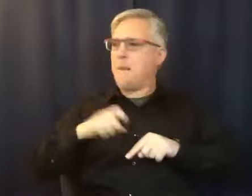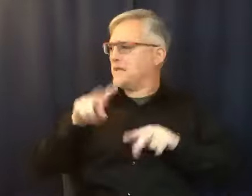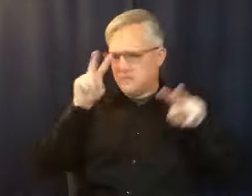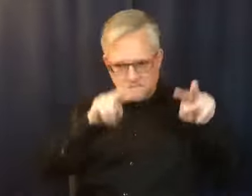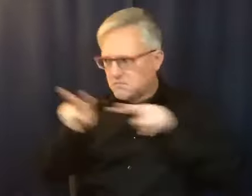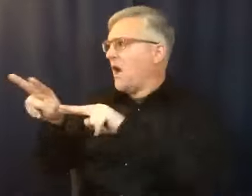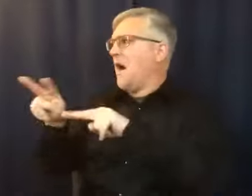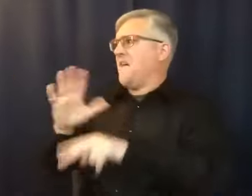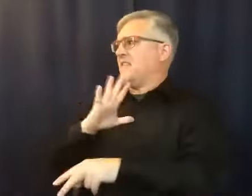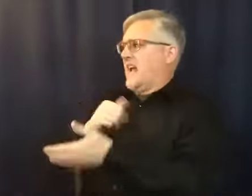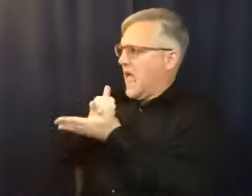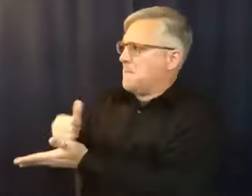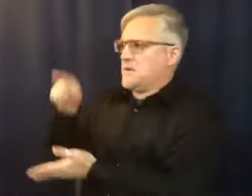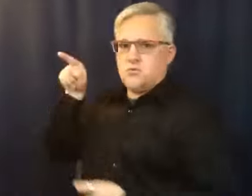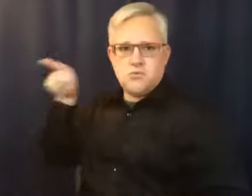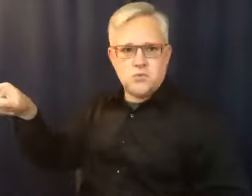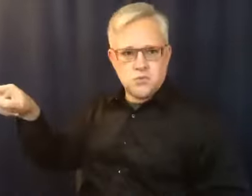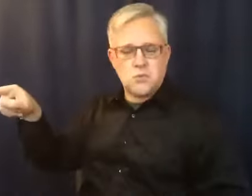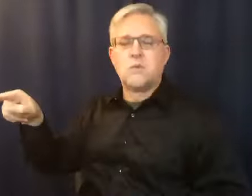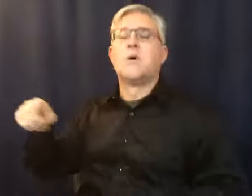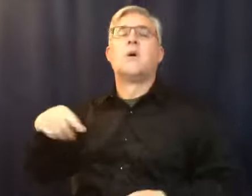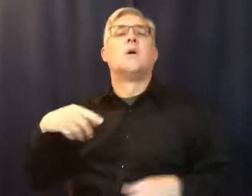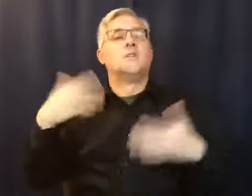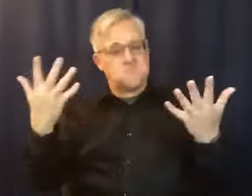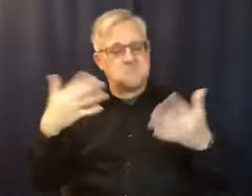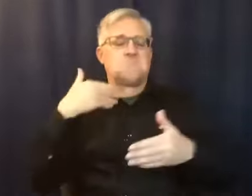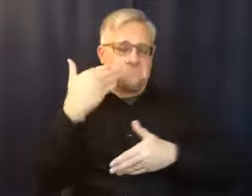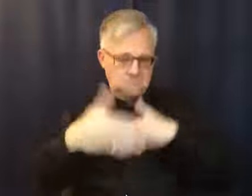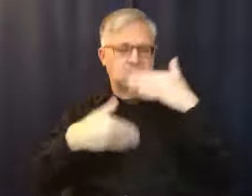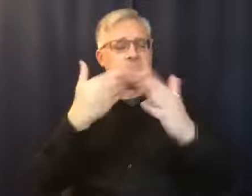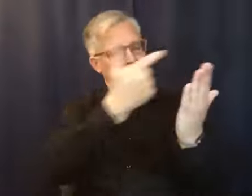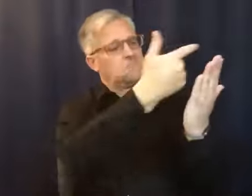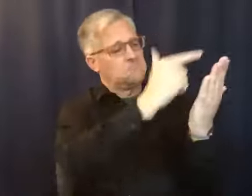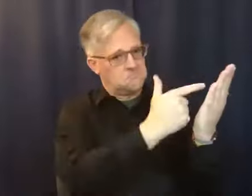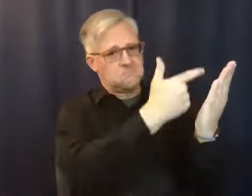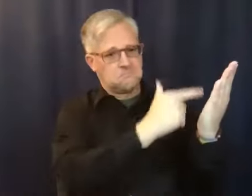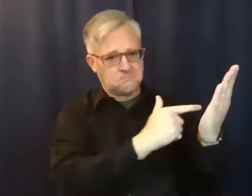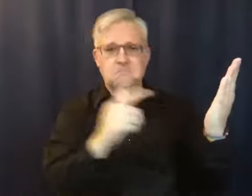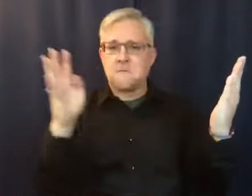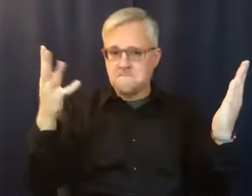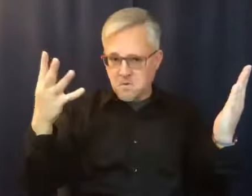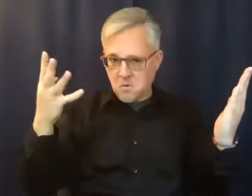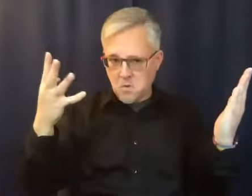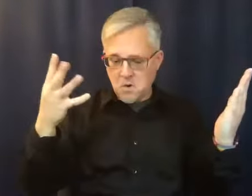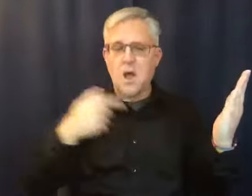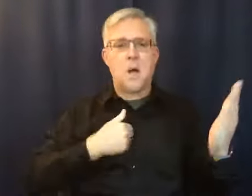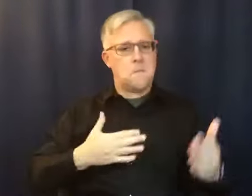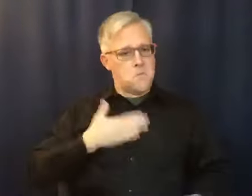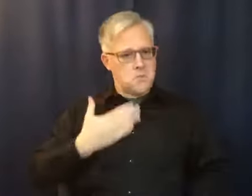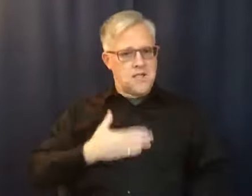fourth step and look and find the corners of my life that were troubled. And in doing that, I was able to share